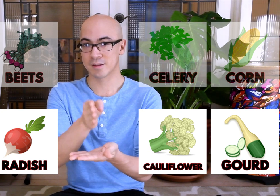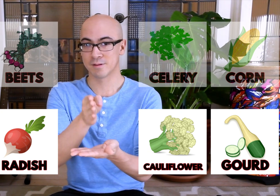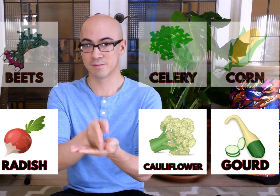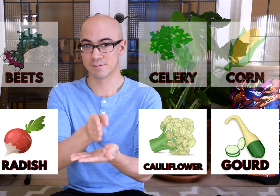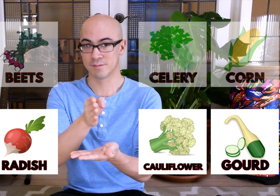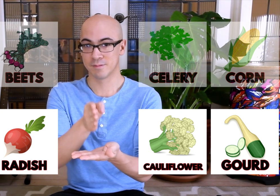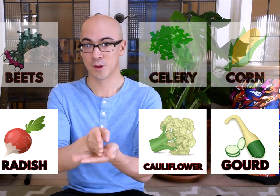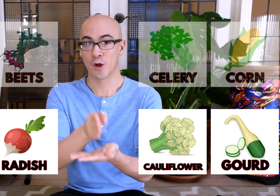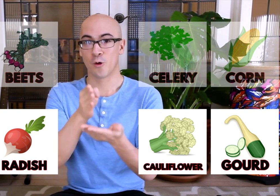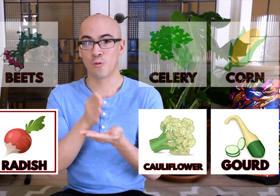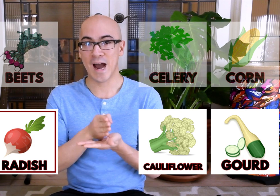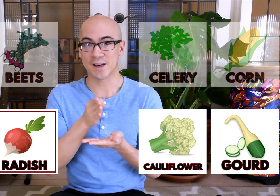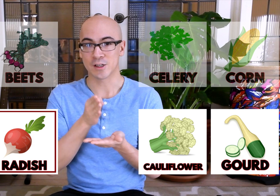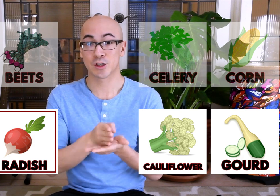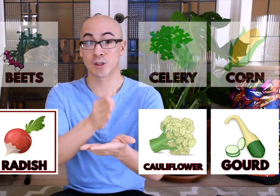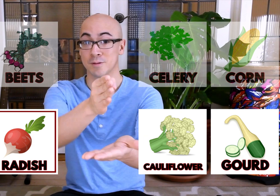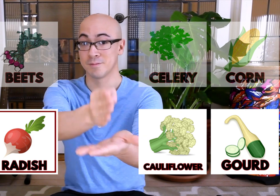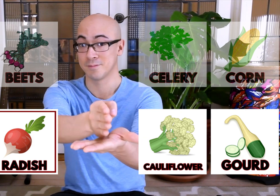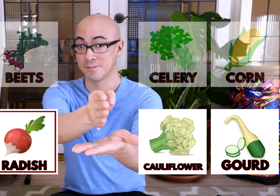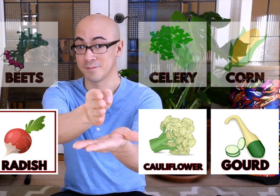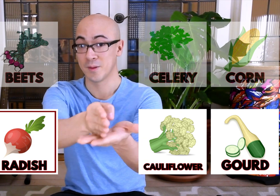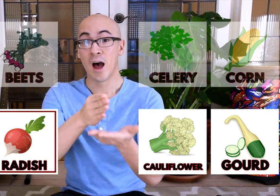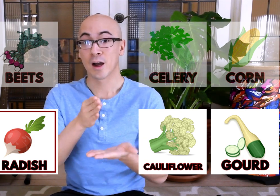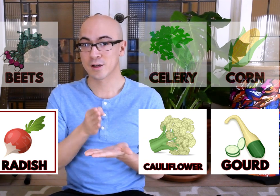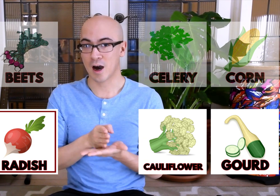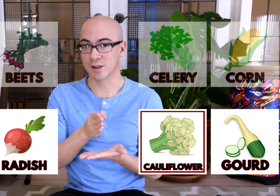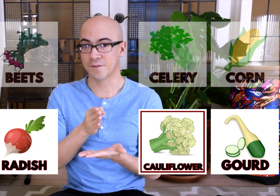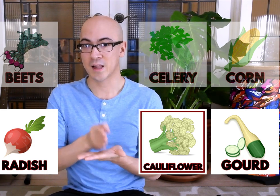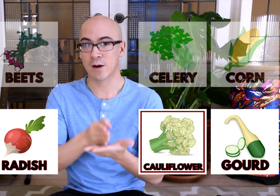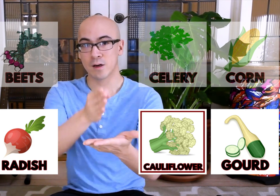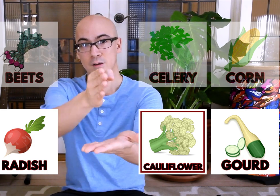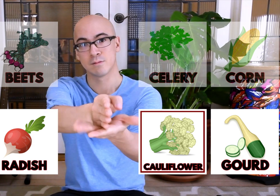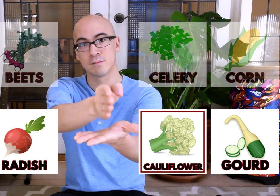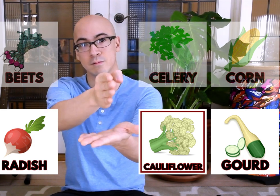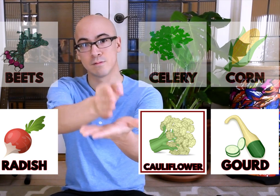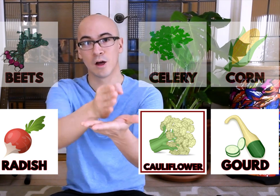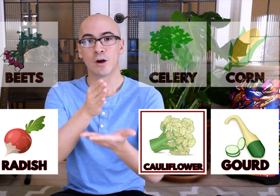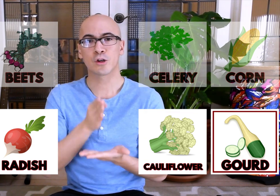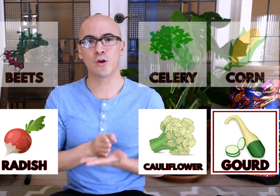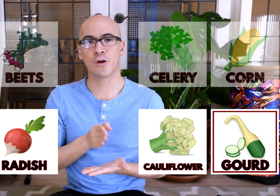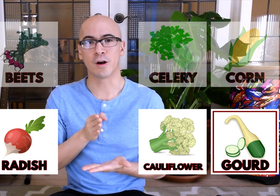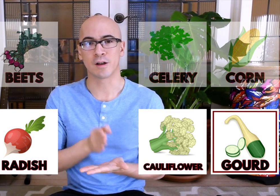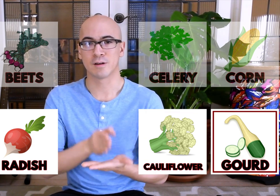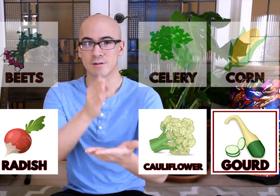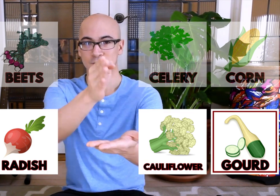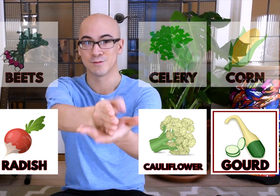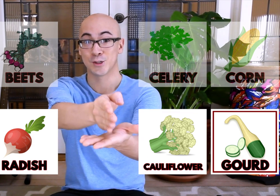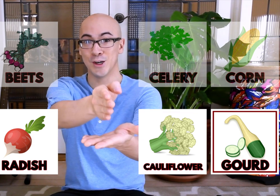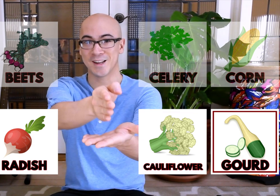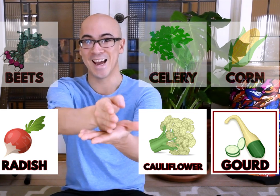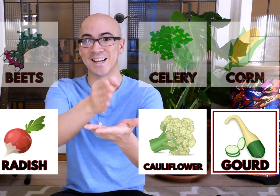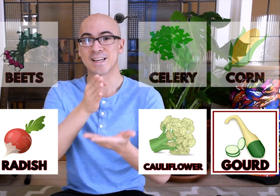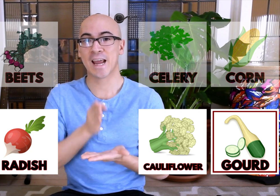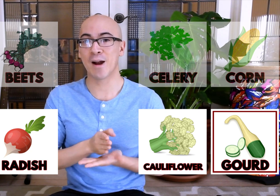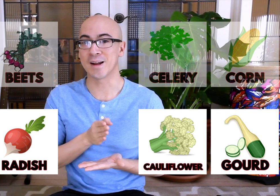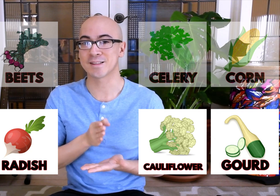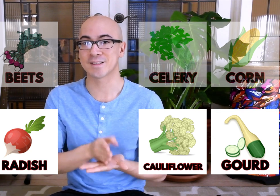Carrots, radish, cauliflower, gourd. Good, again. Carrots,